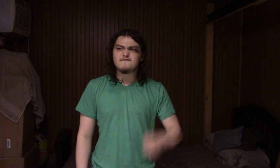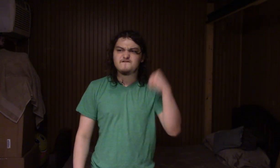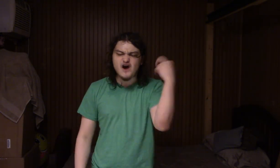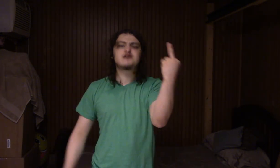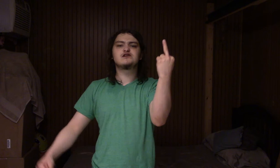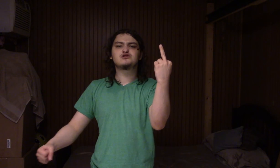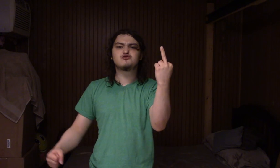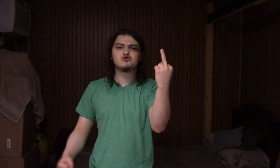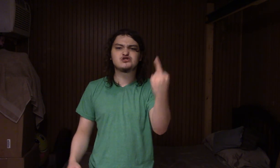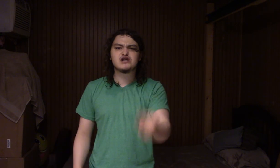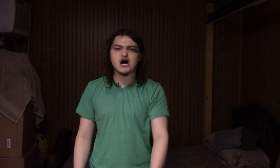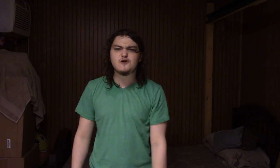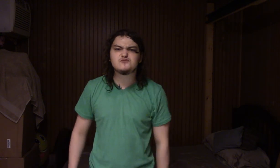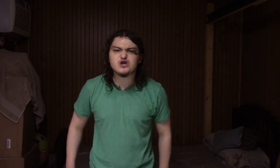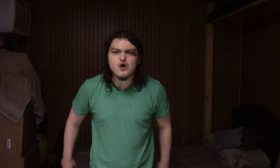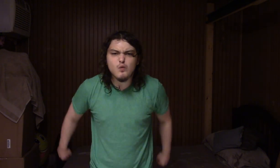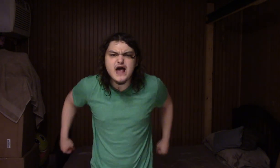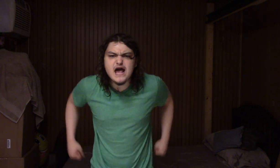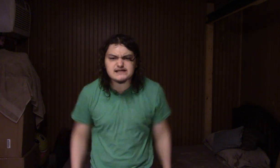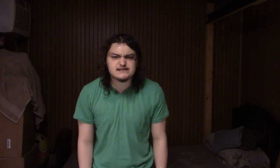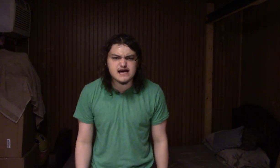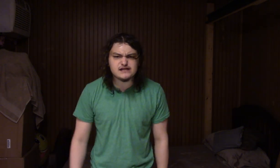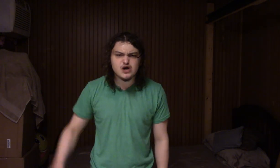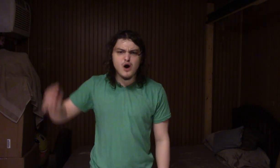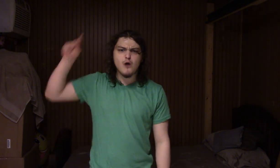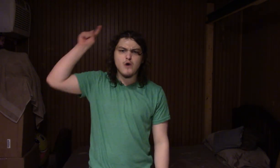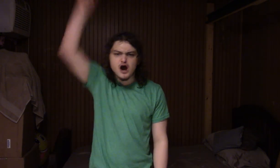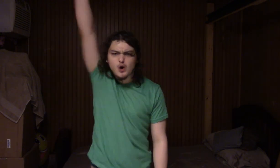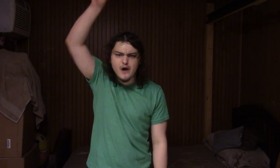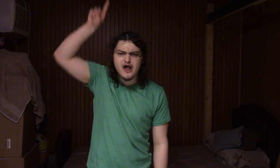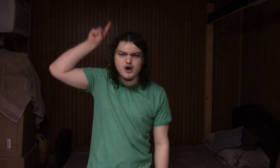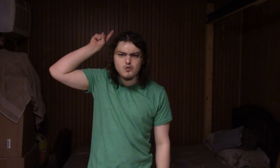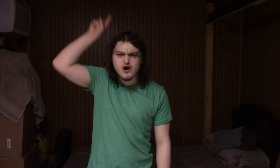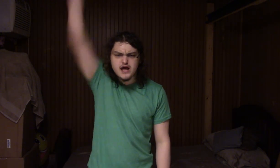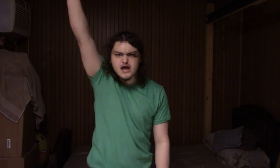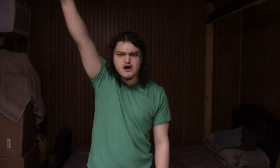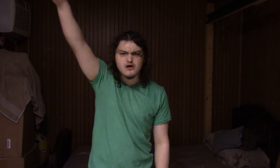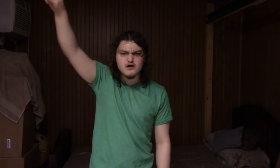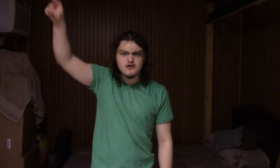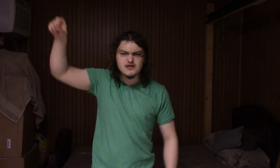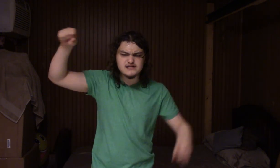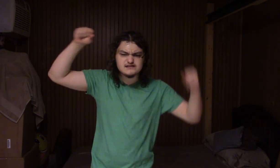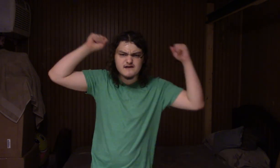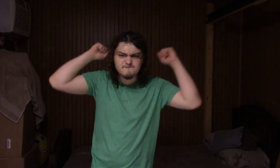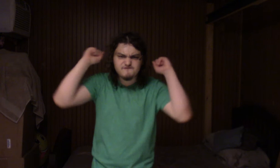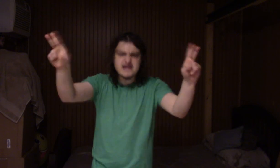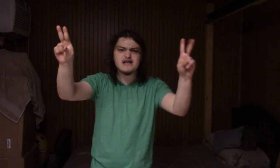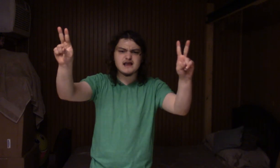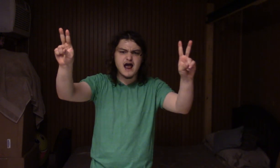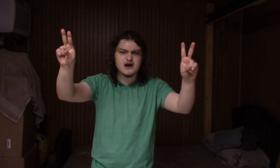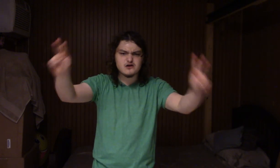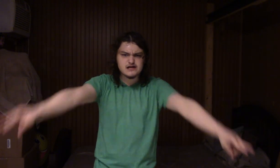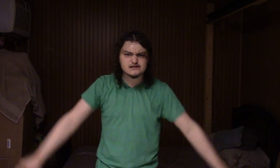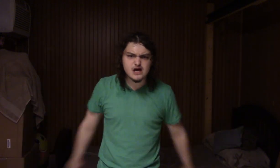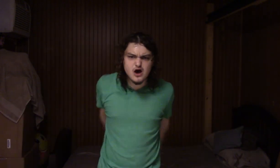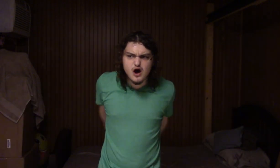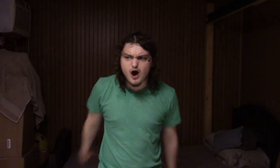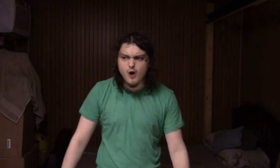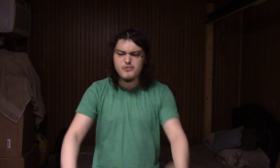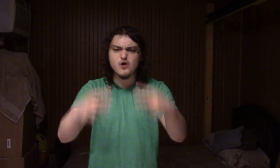Fuck the true scums! We exist! We're queer and we're here! This is the Vegan Anarchist! I hope you'll